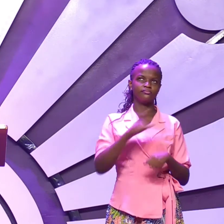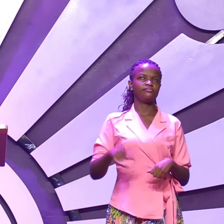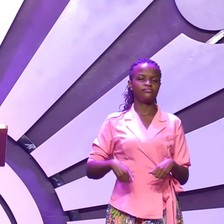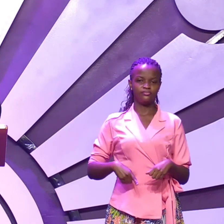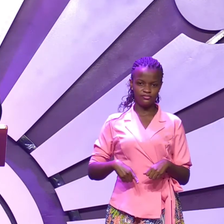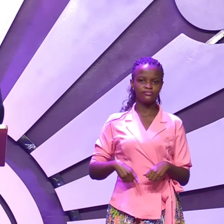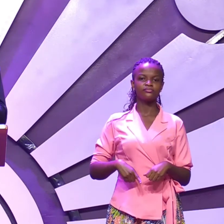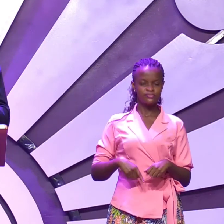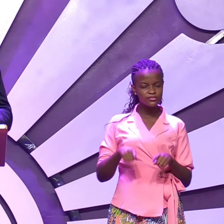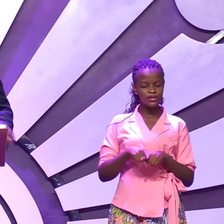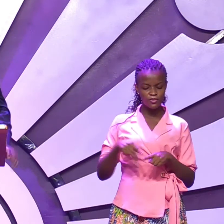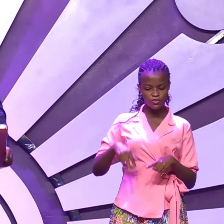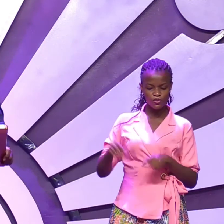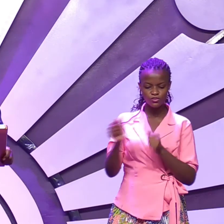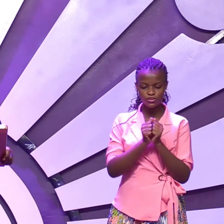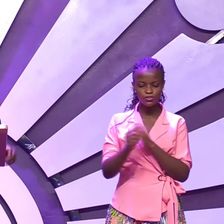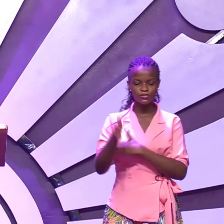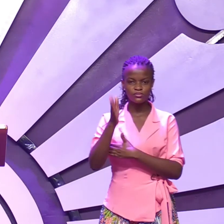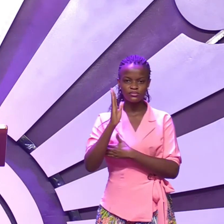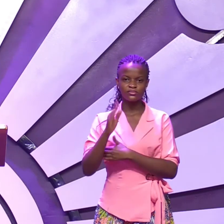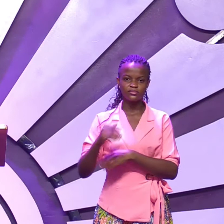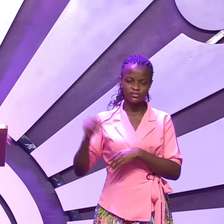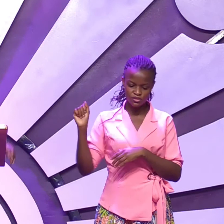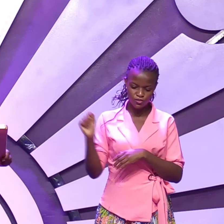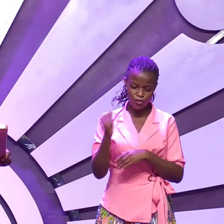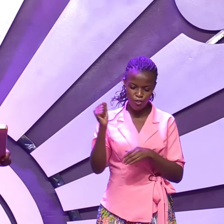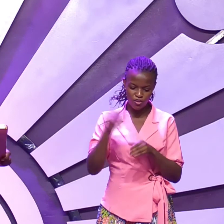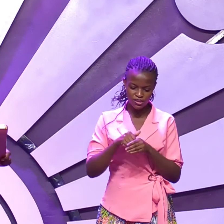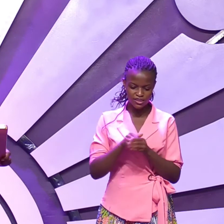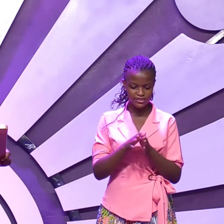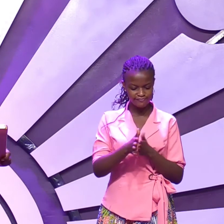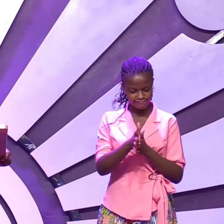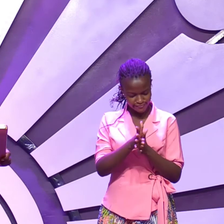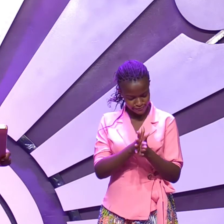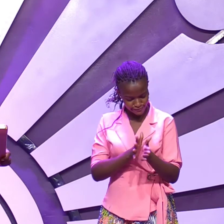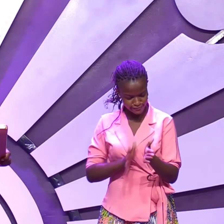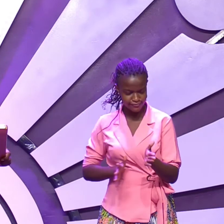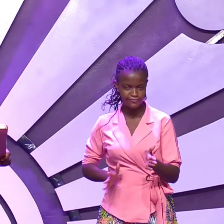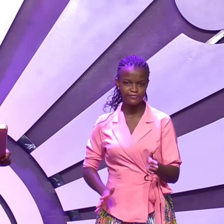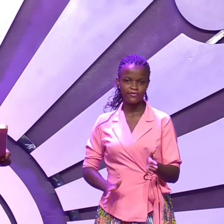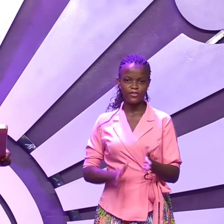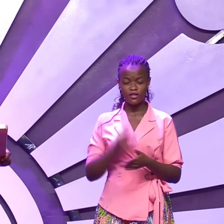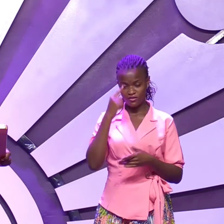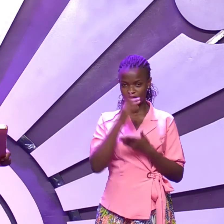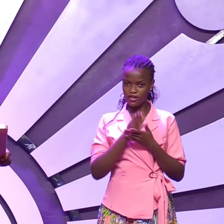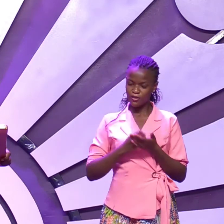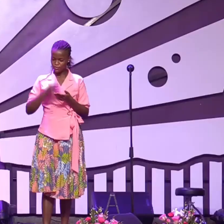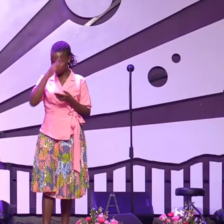she has walked with God she has walked in purity and for some reason